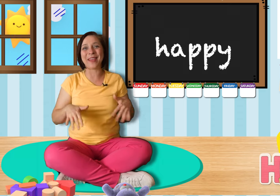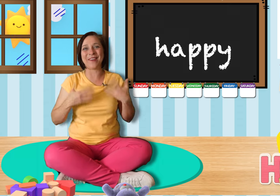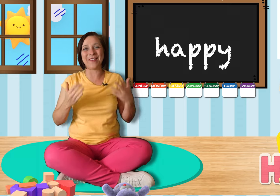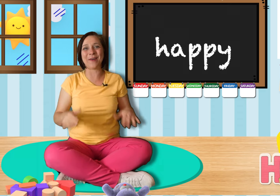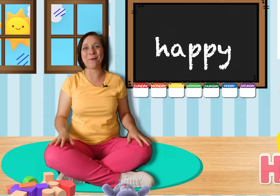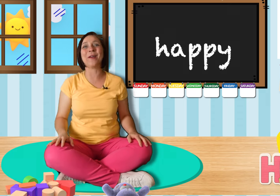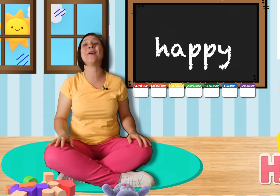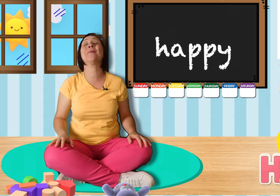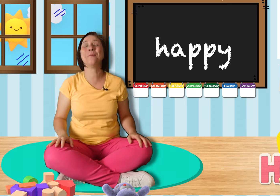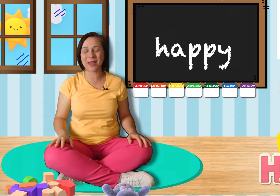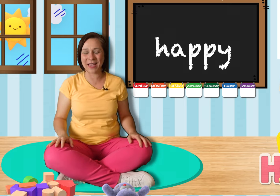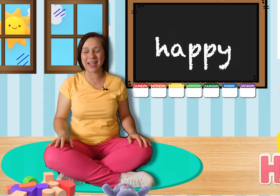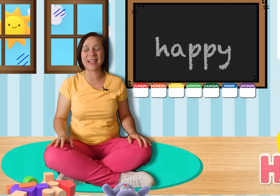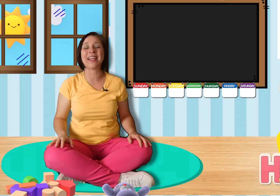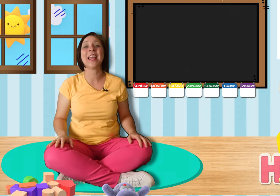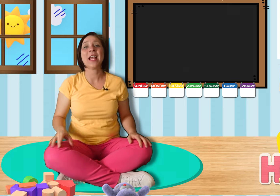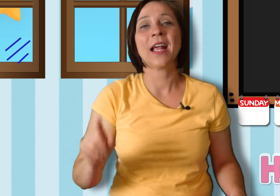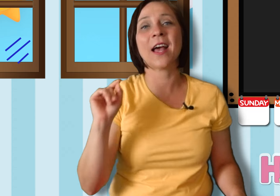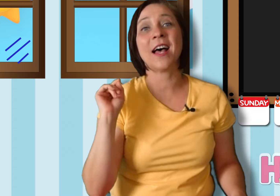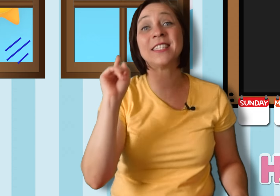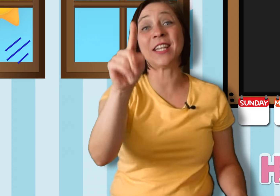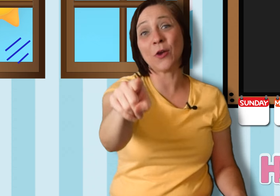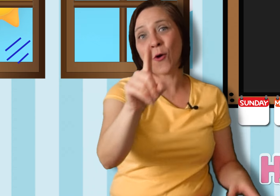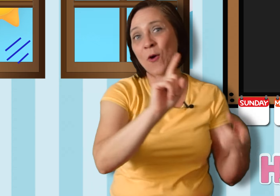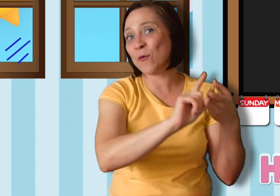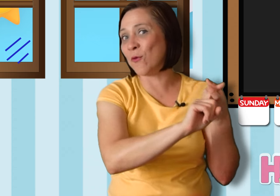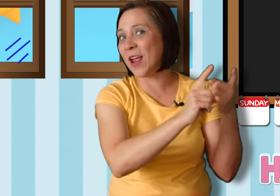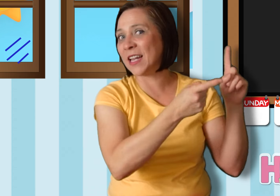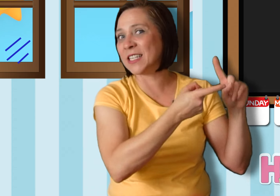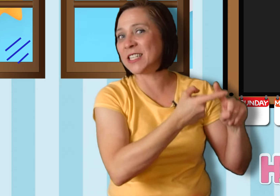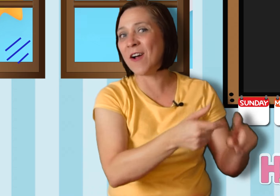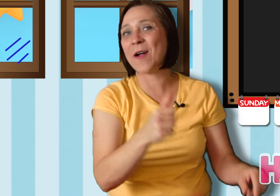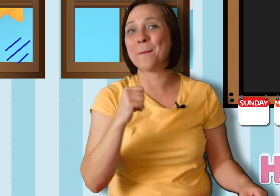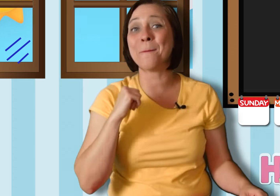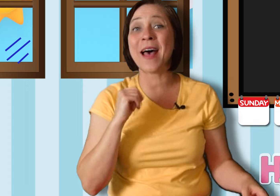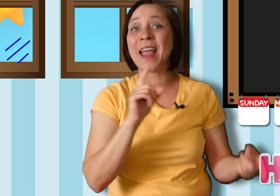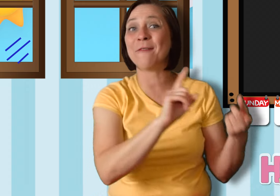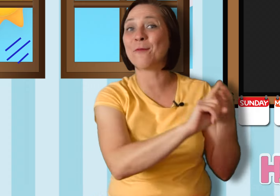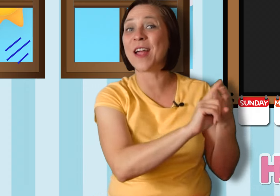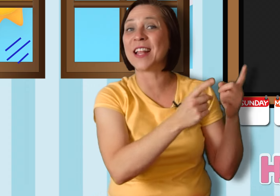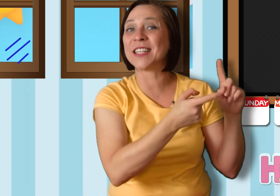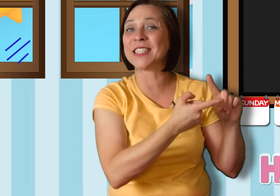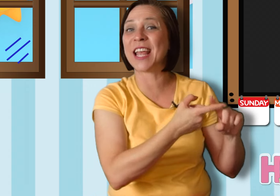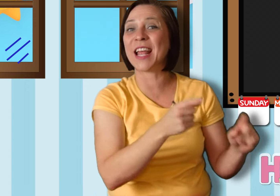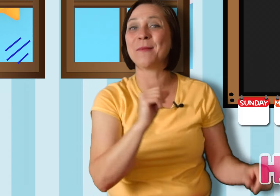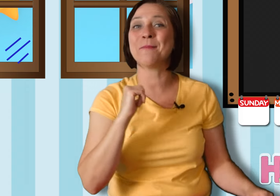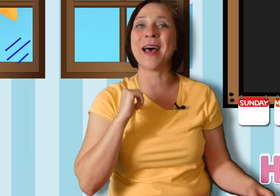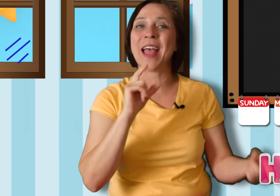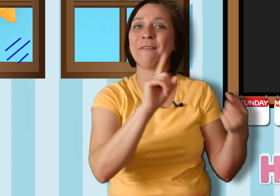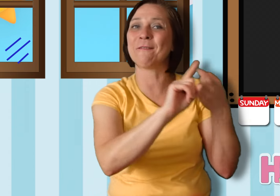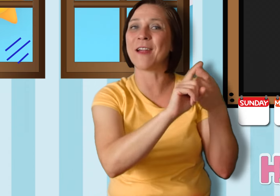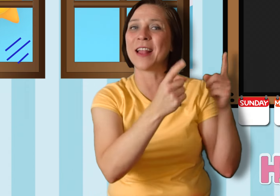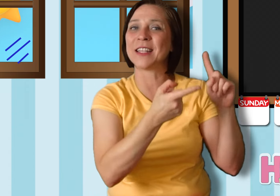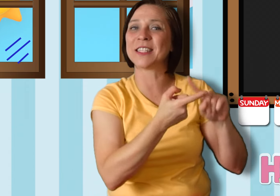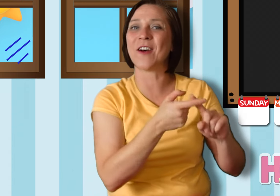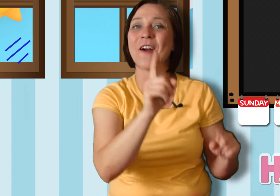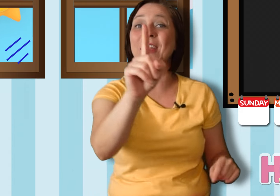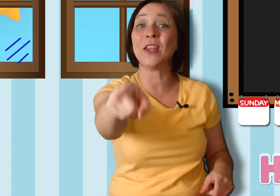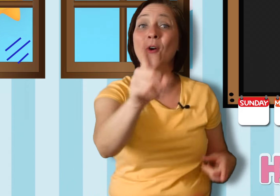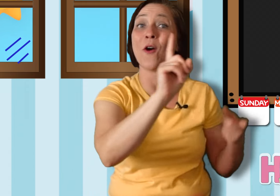we'll be. Cause your friends are my friends and my friends are your